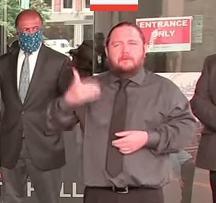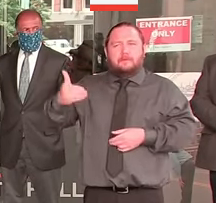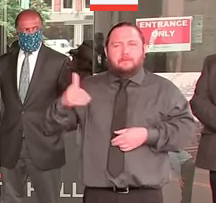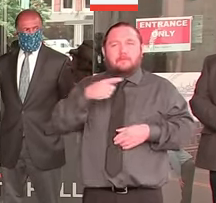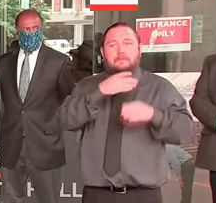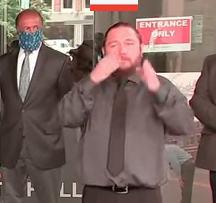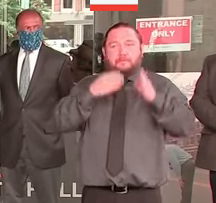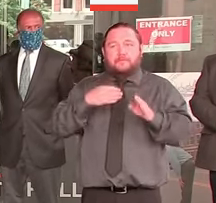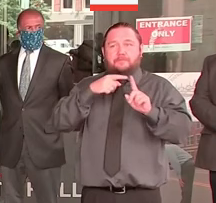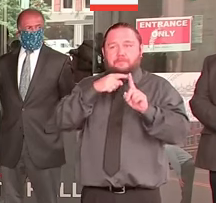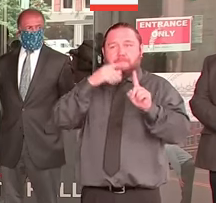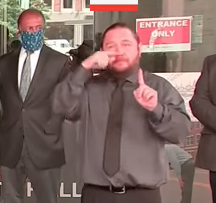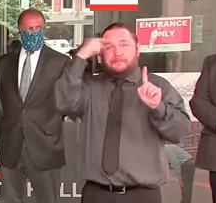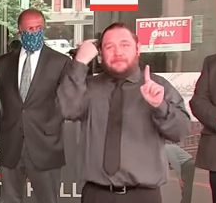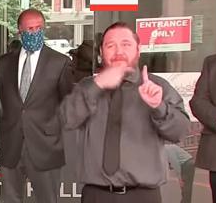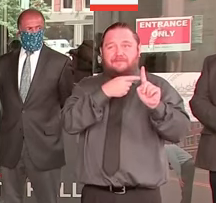turn the page.